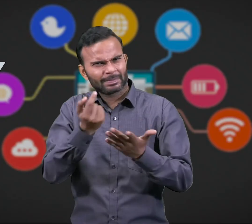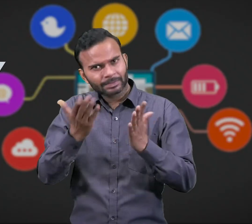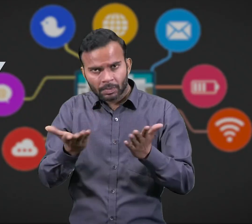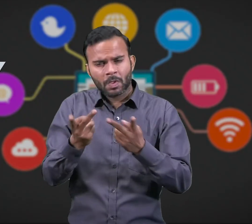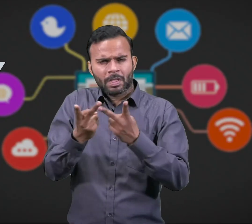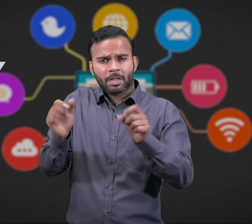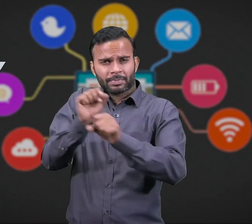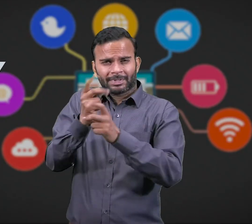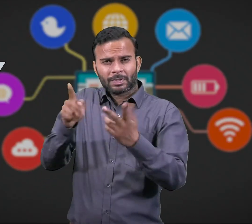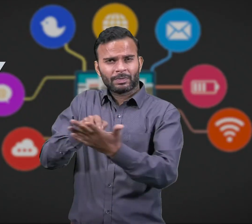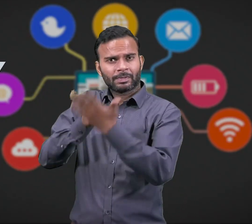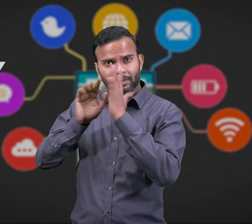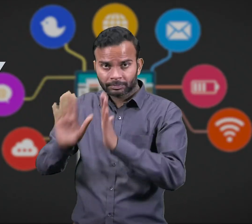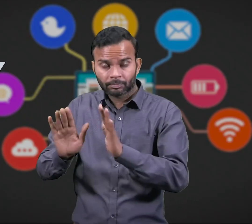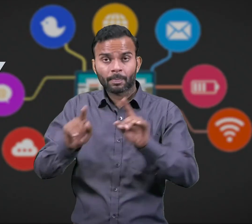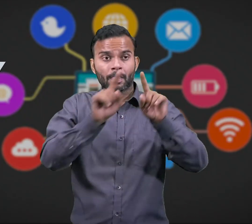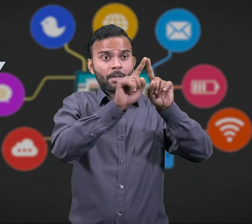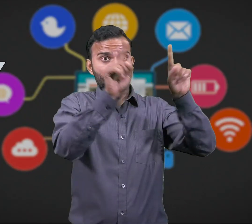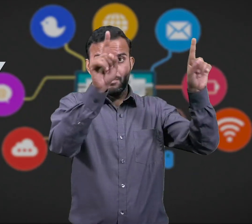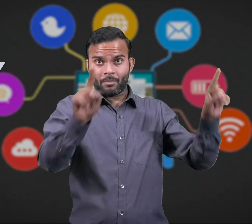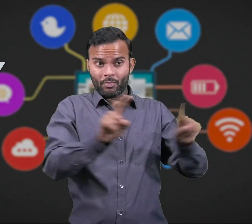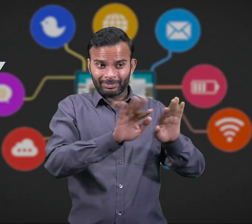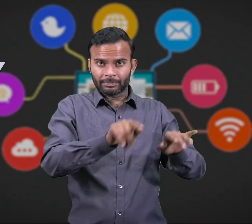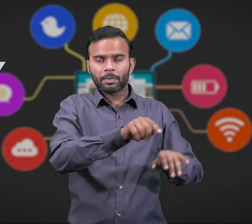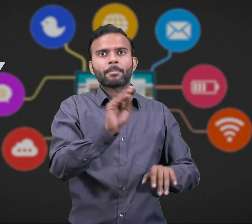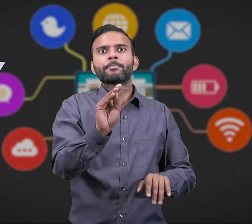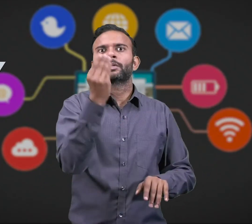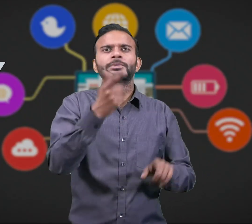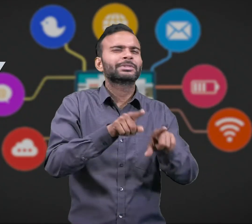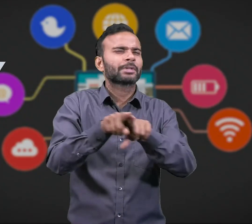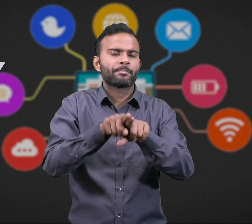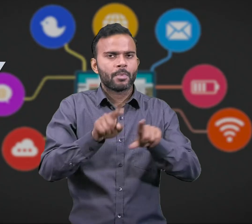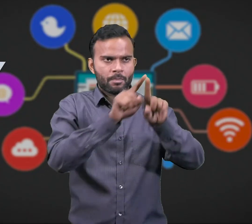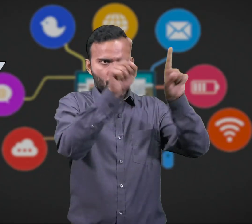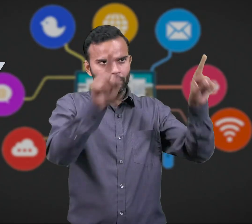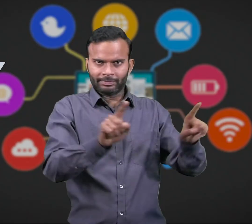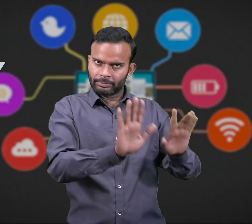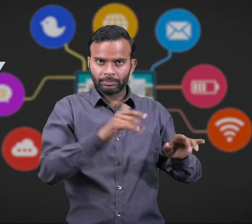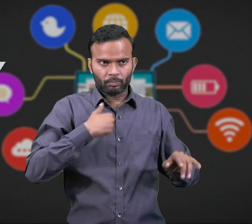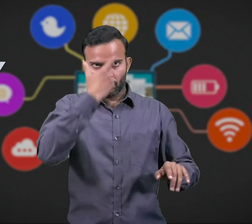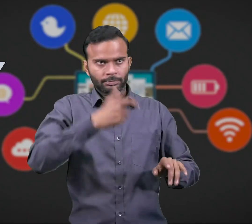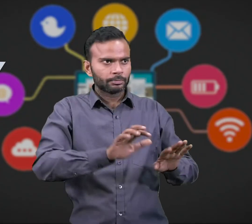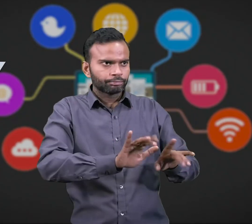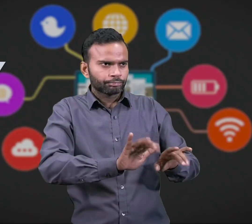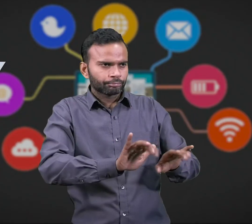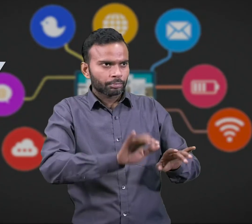But, in computer, one can easily rectify the mistakes. Also,